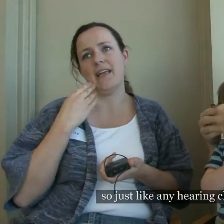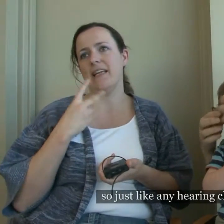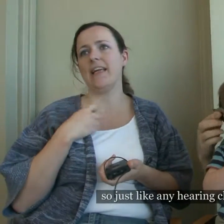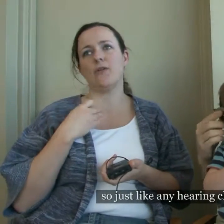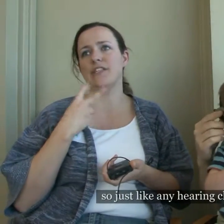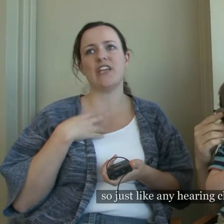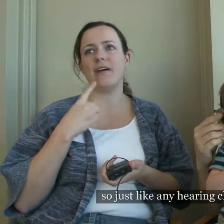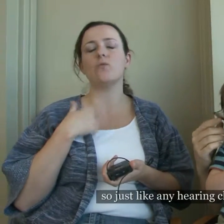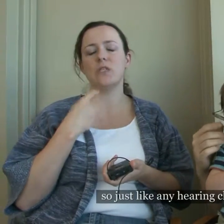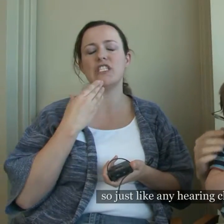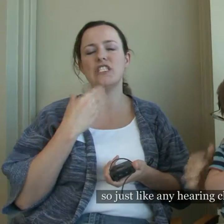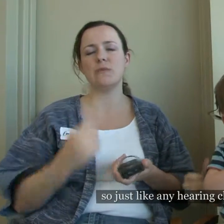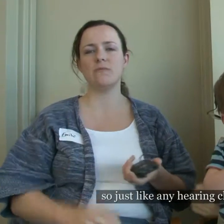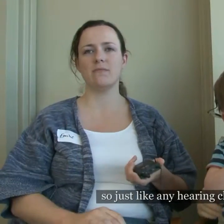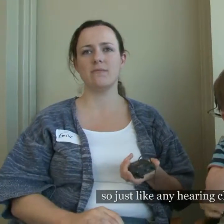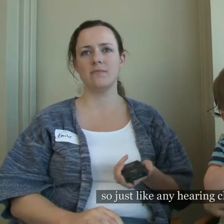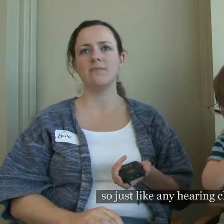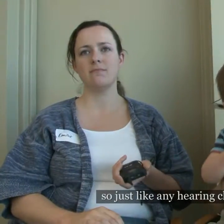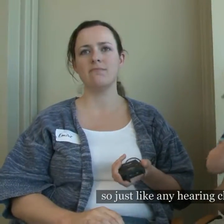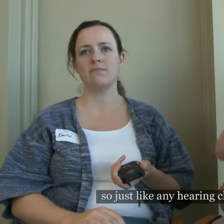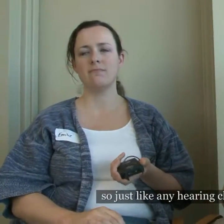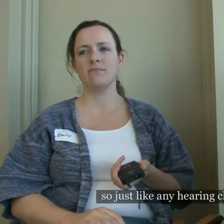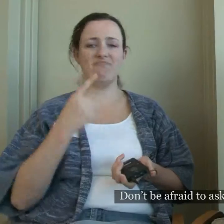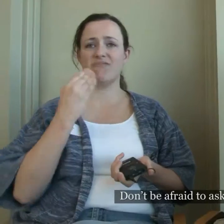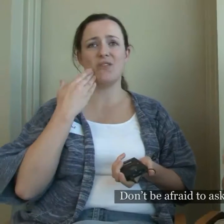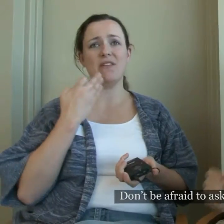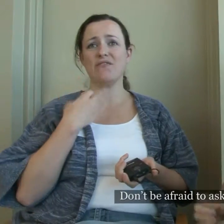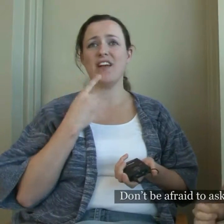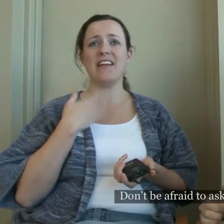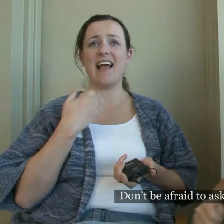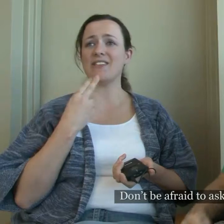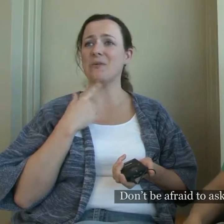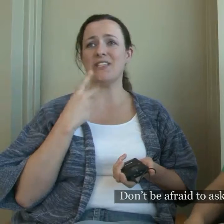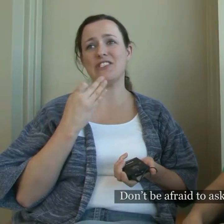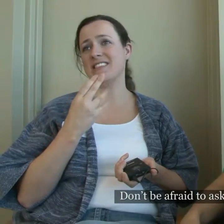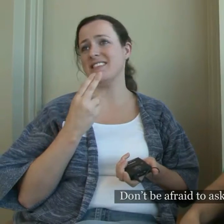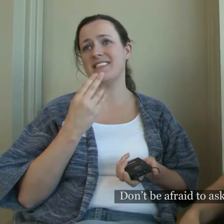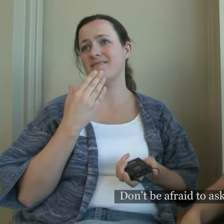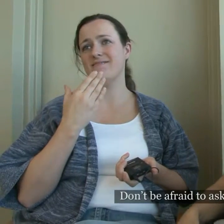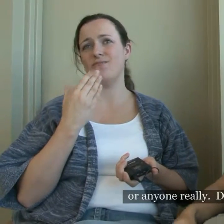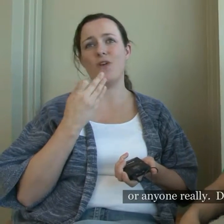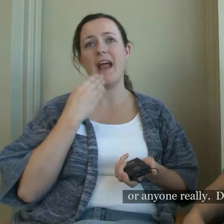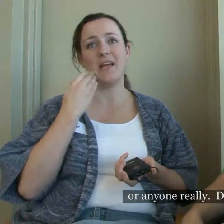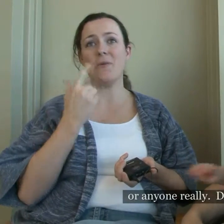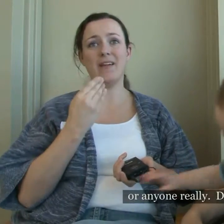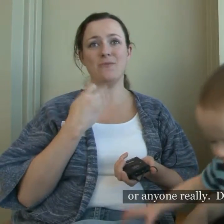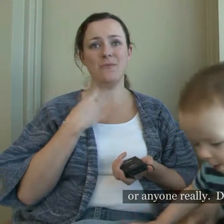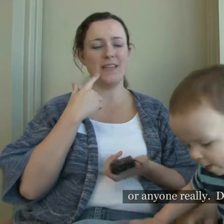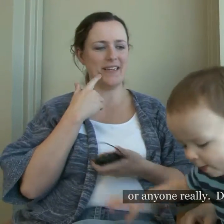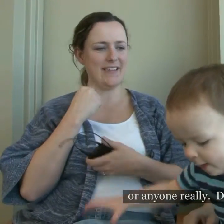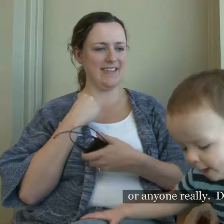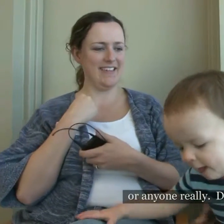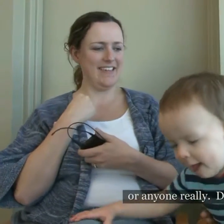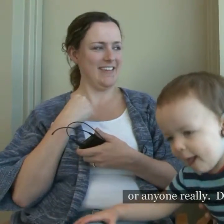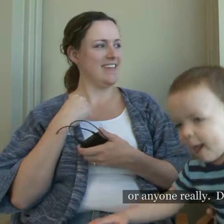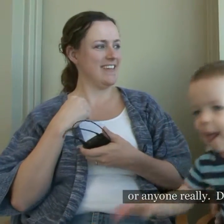any hearing child would too. Don't be afraid to ask questions for anyone, really. Don't wait.